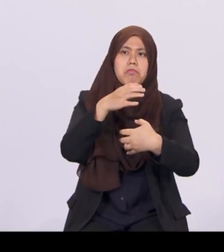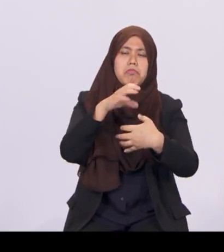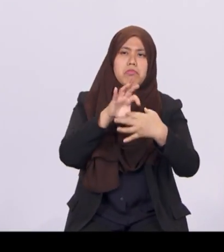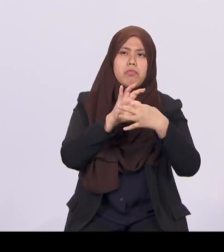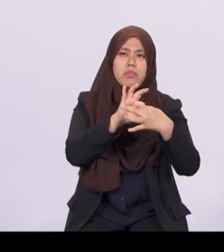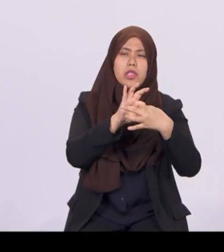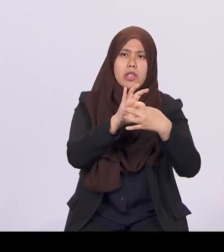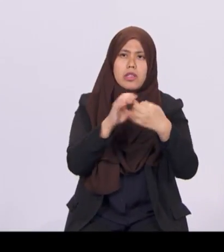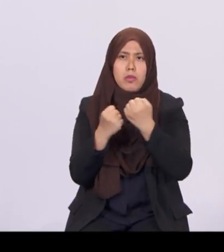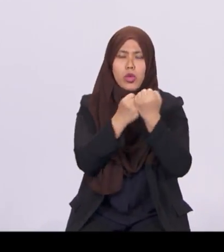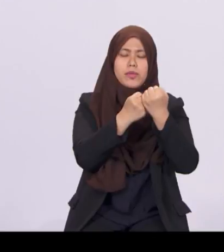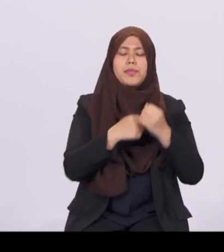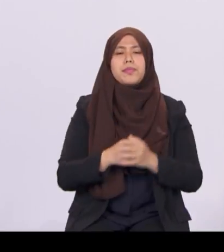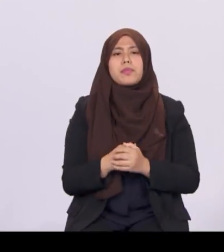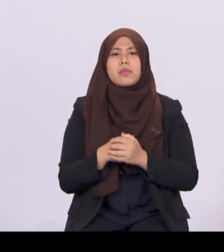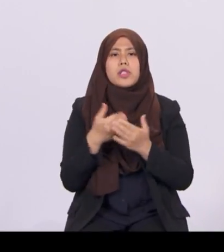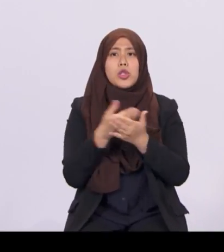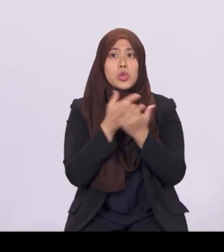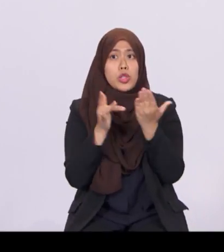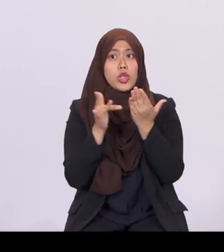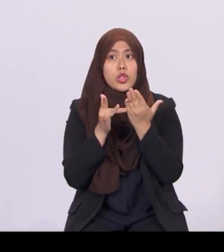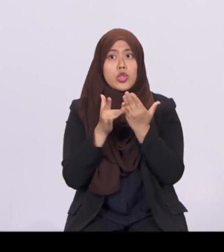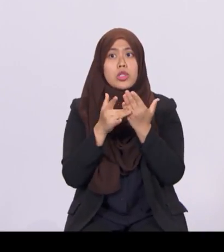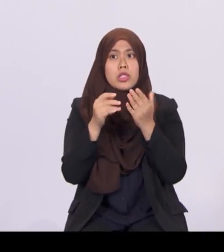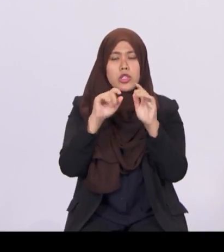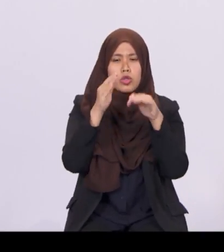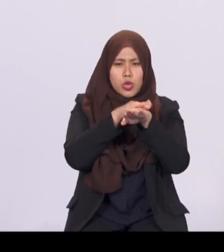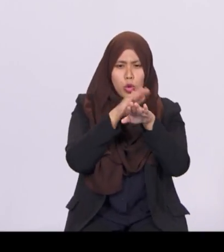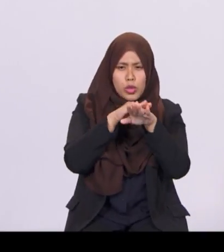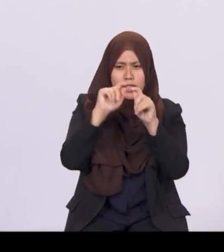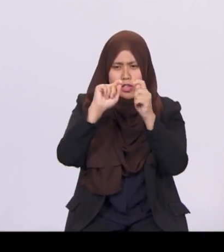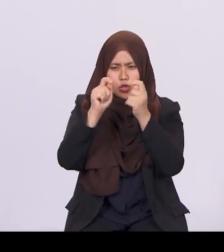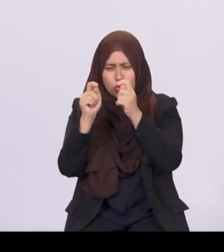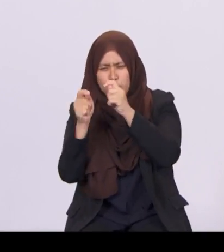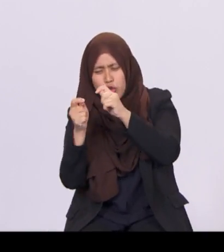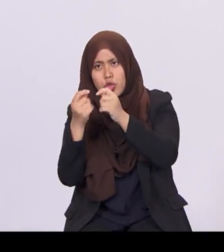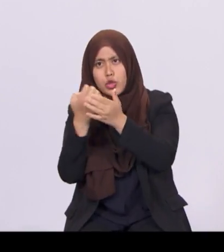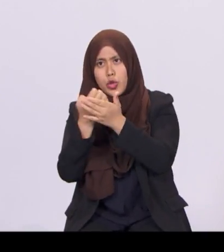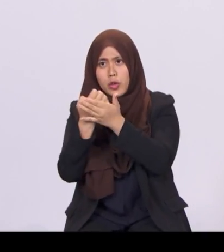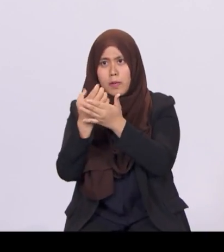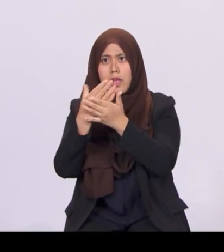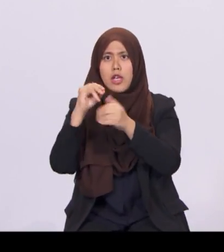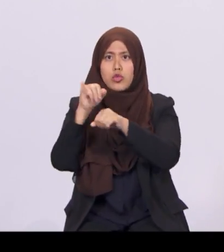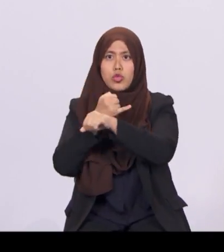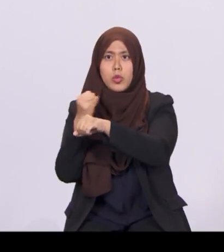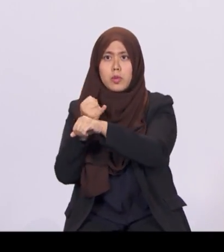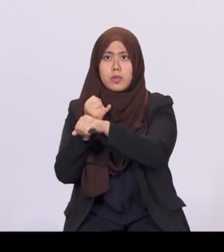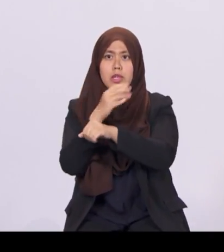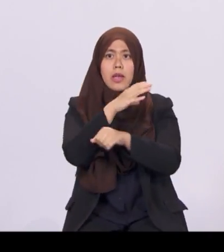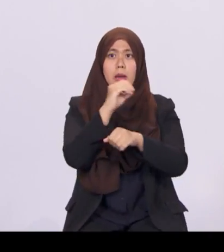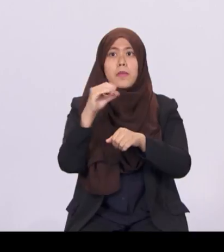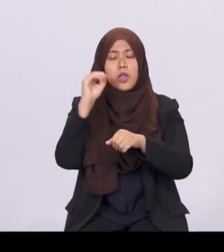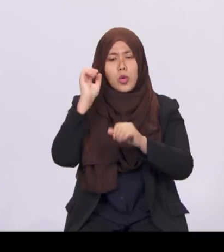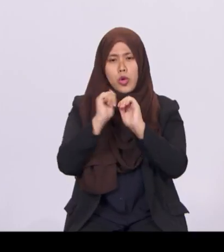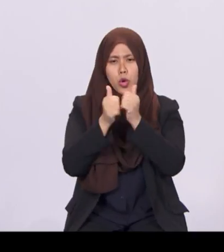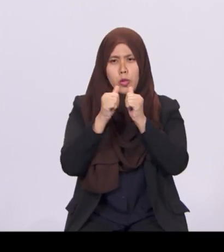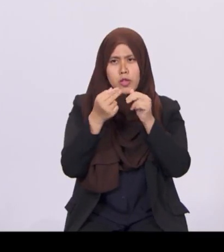technologies are reshipping the economy and jobs. Firms will compete increasingly, not on fiscal assets,